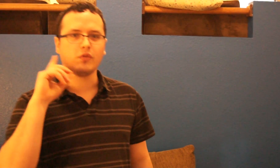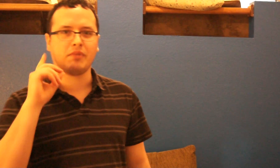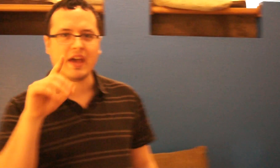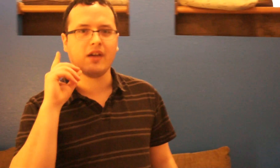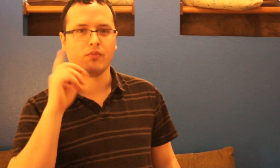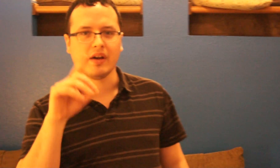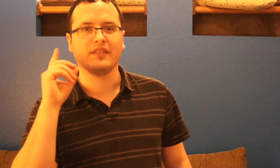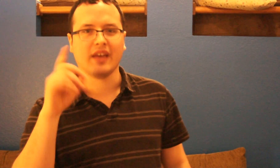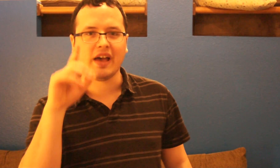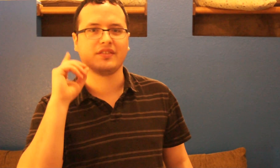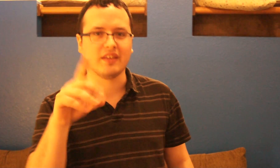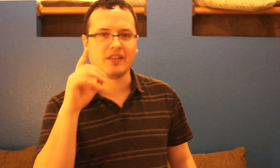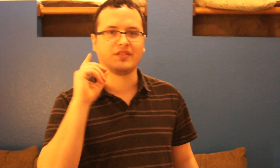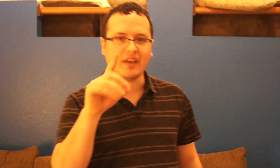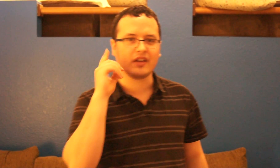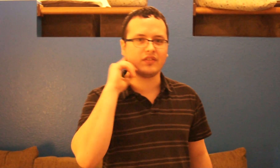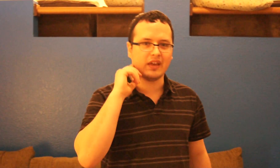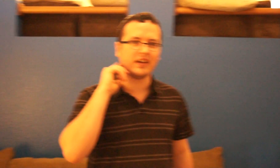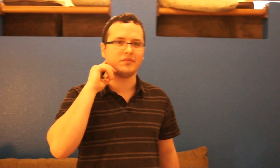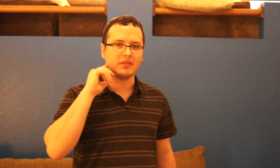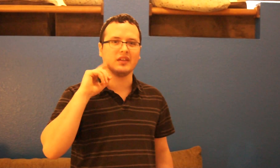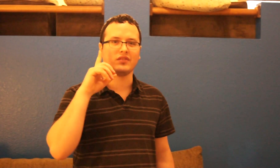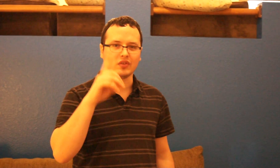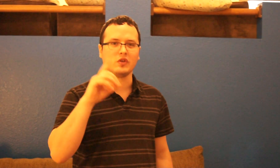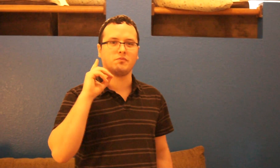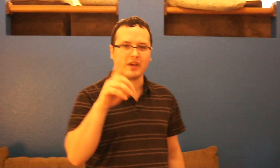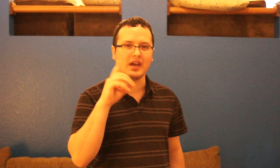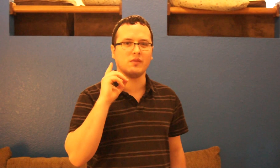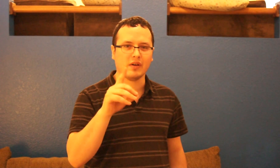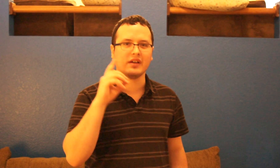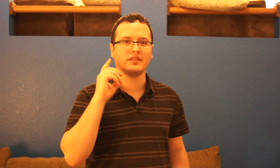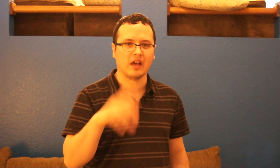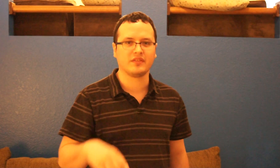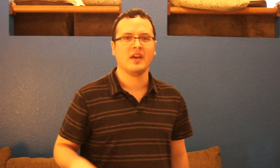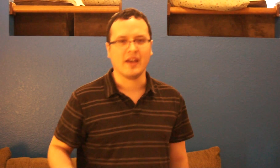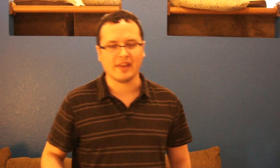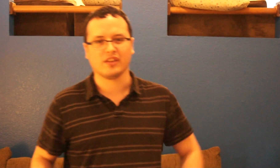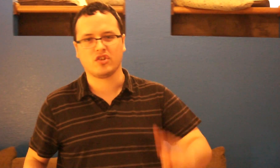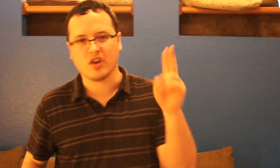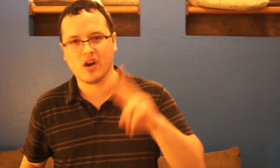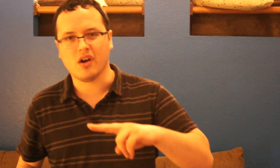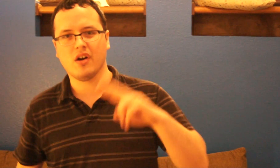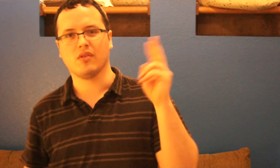paradise yeah the sex takes me to paradise and it shows